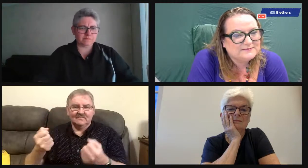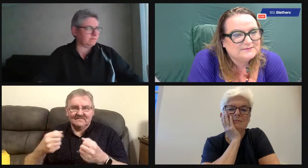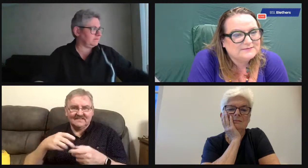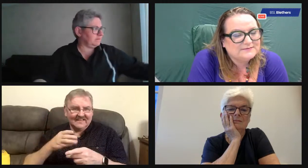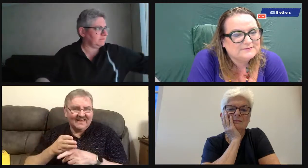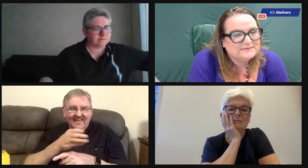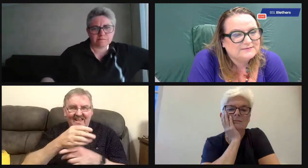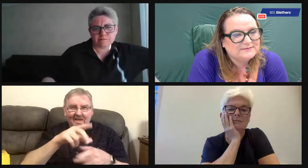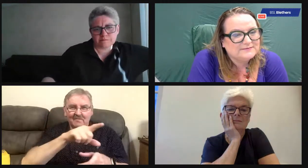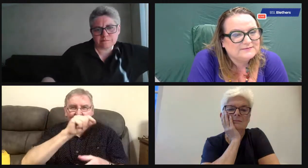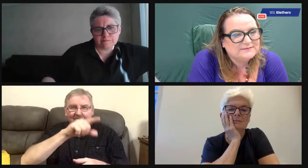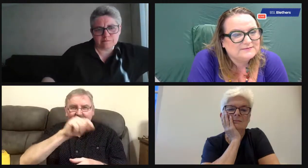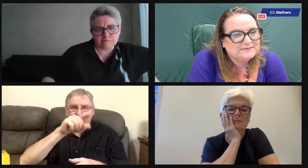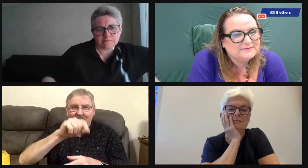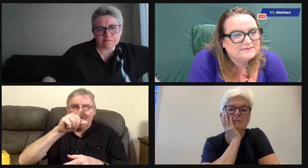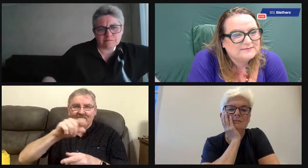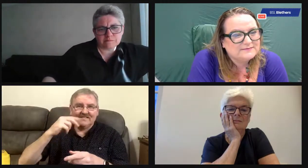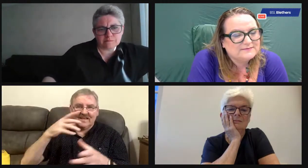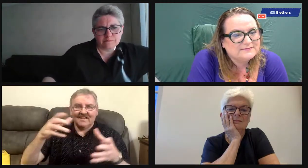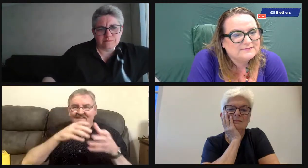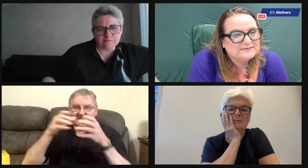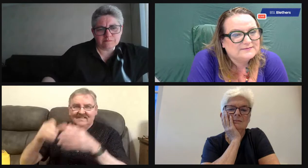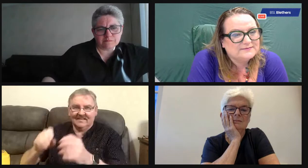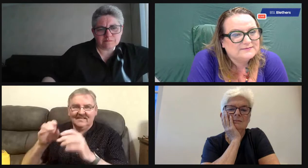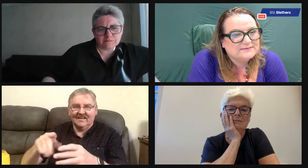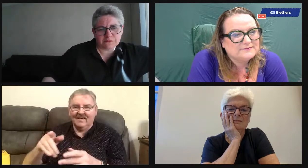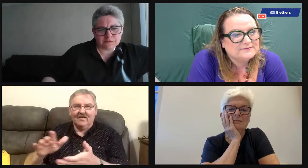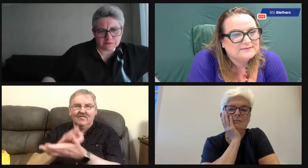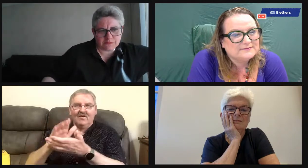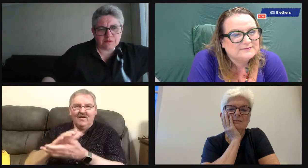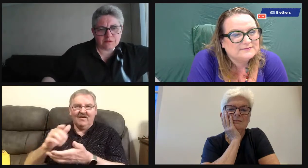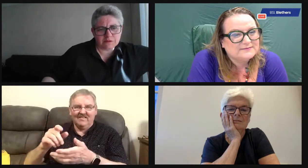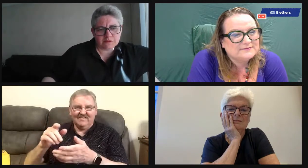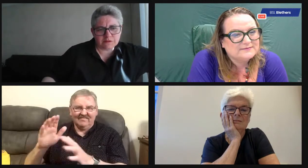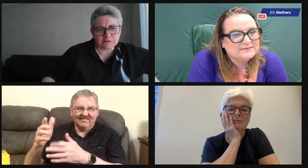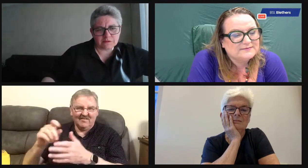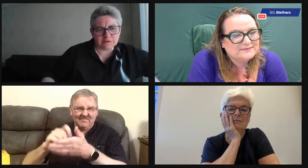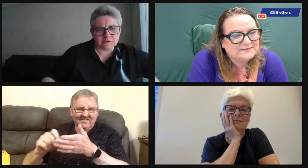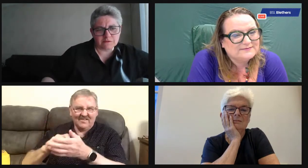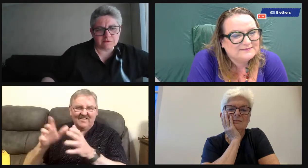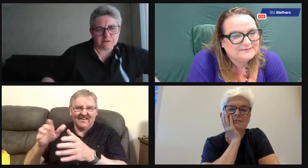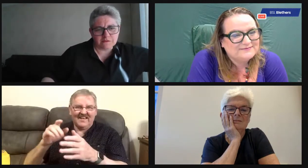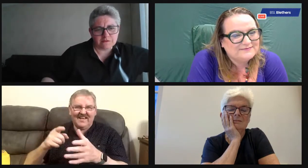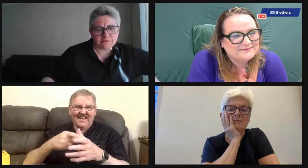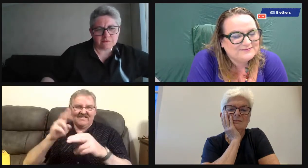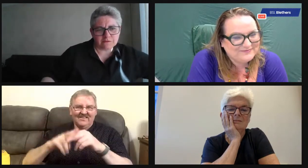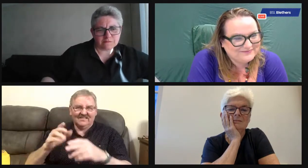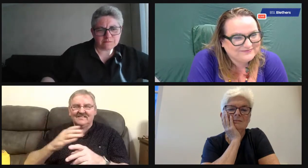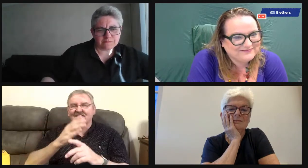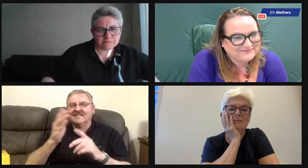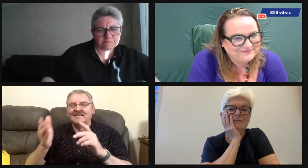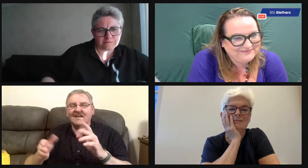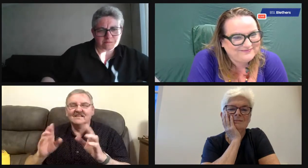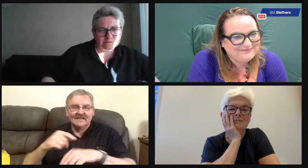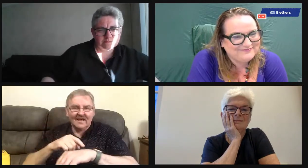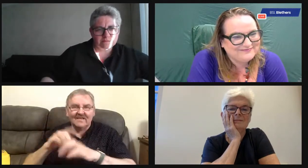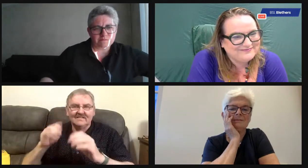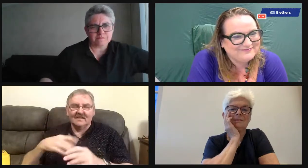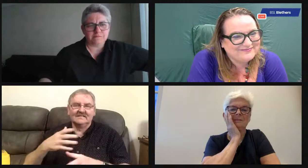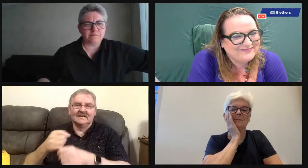Thursday, I would drive and do the pickup and get all the older people in the van to get them in for the afternoon